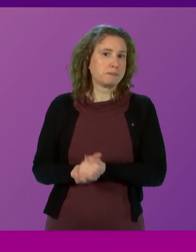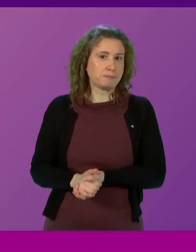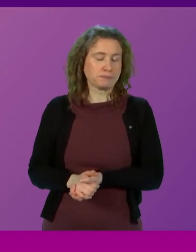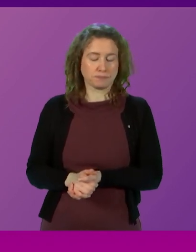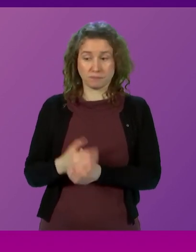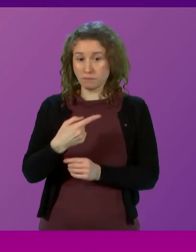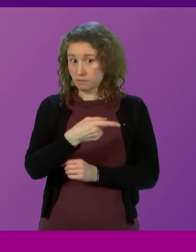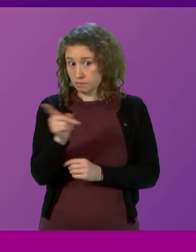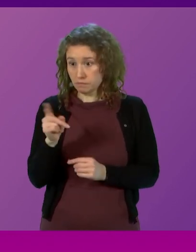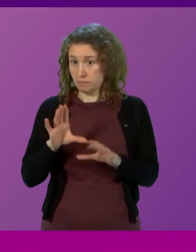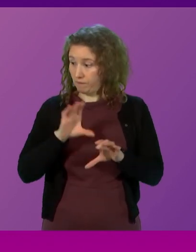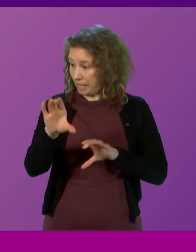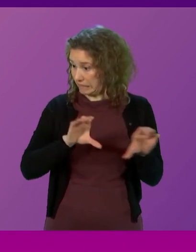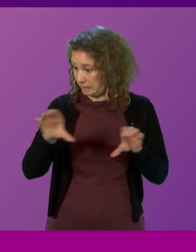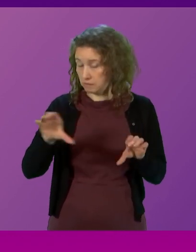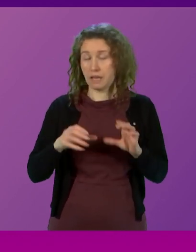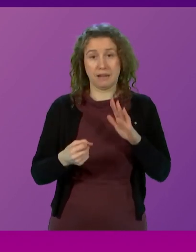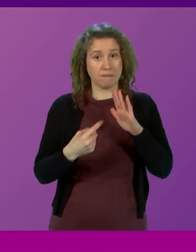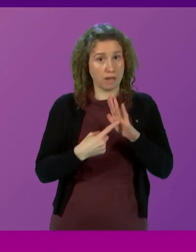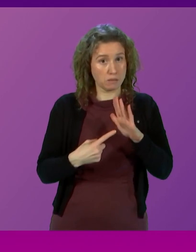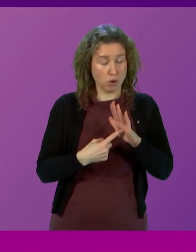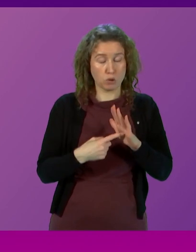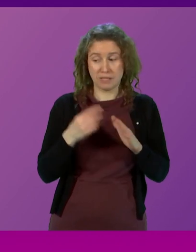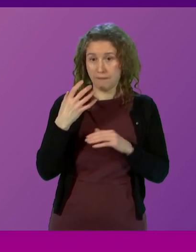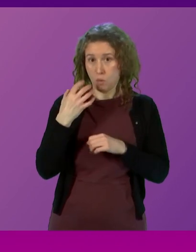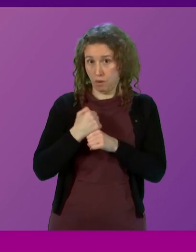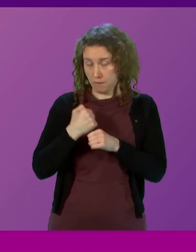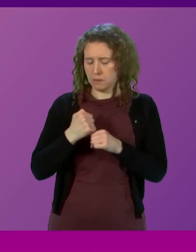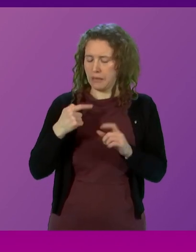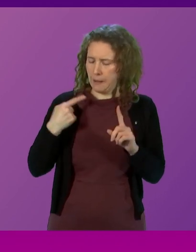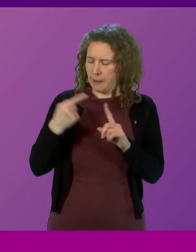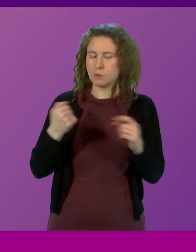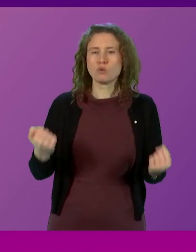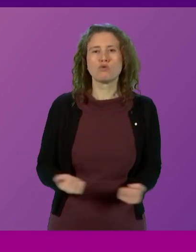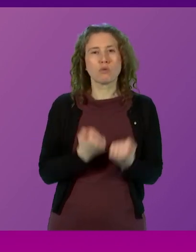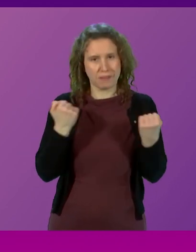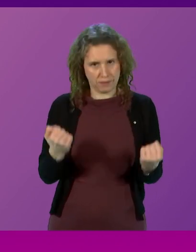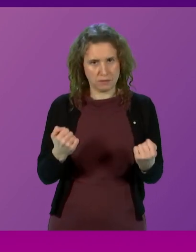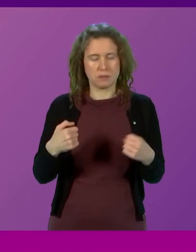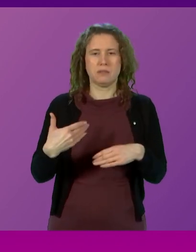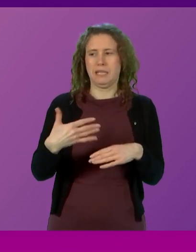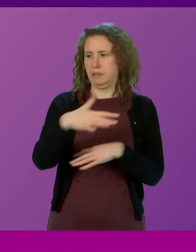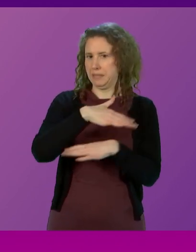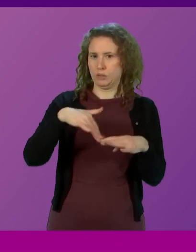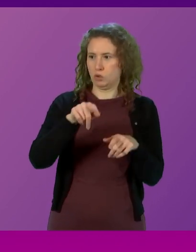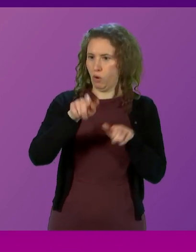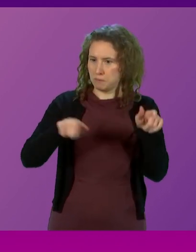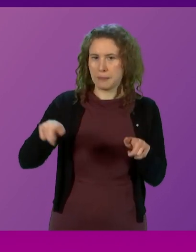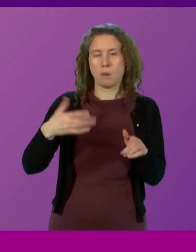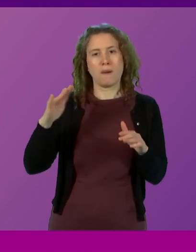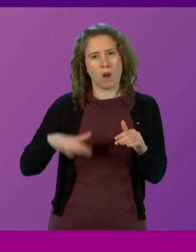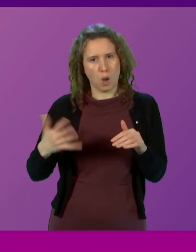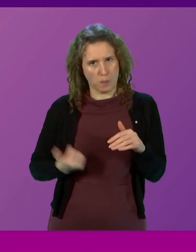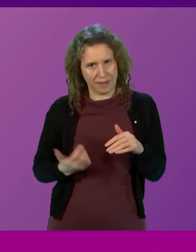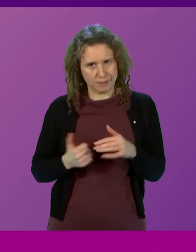those investments and those priorities made by government are designed to strengthen the position of people on low pay